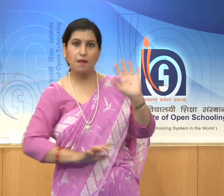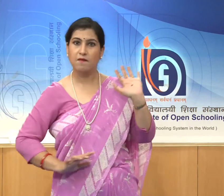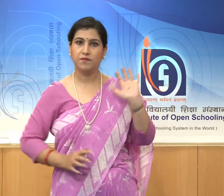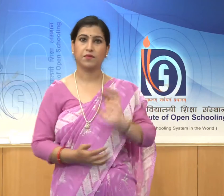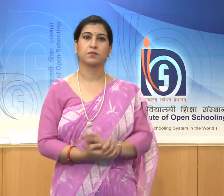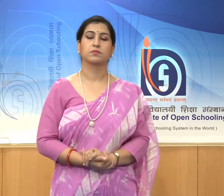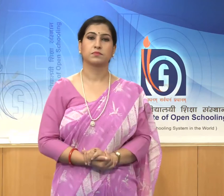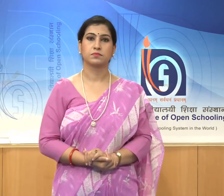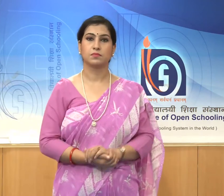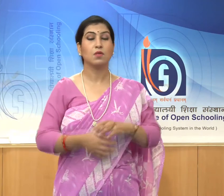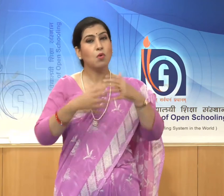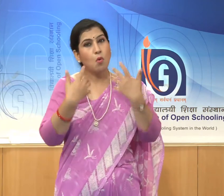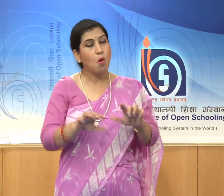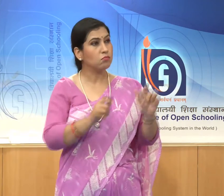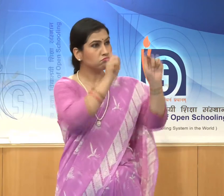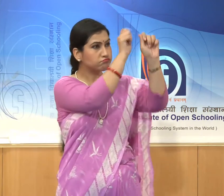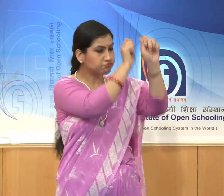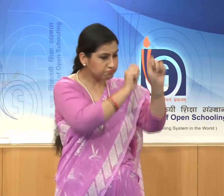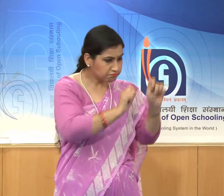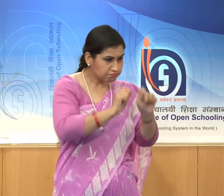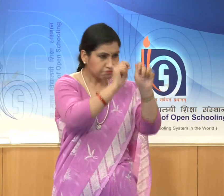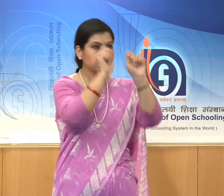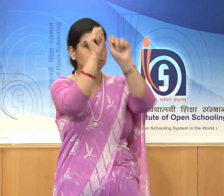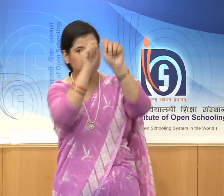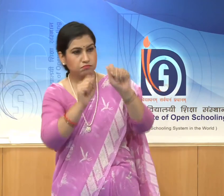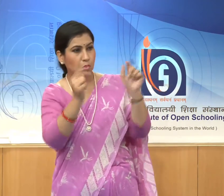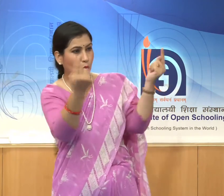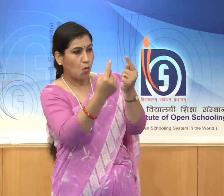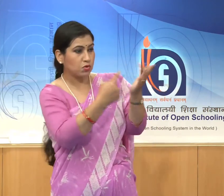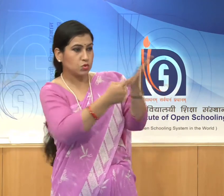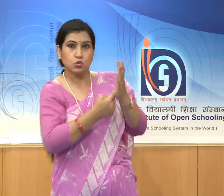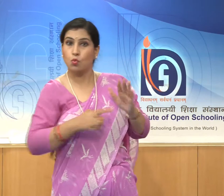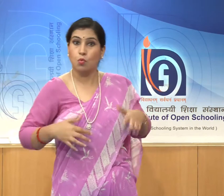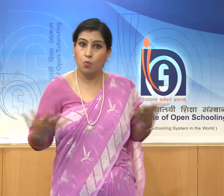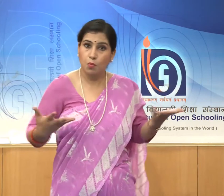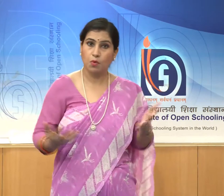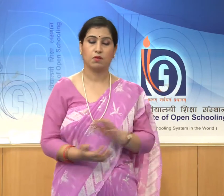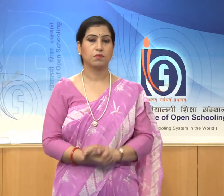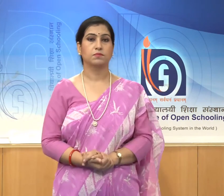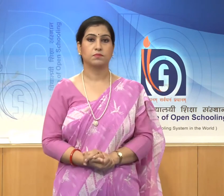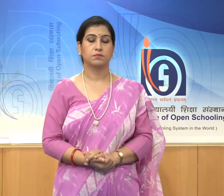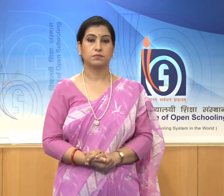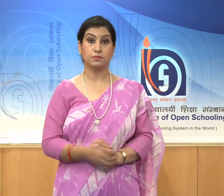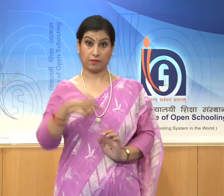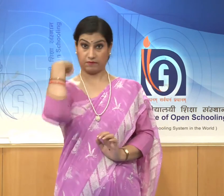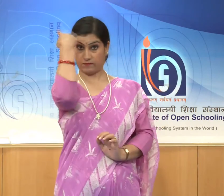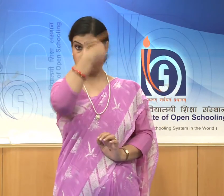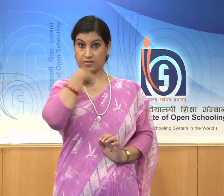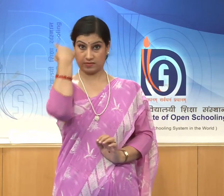All the figures are shown facing the